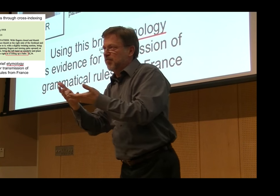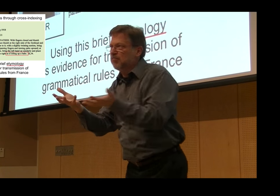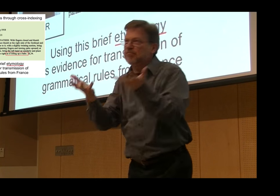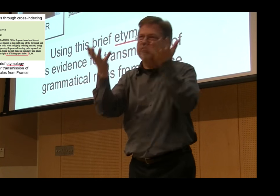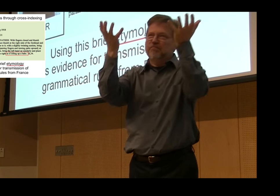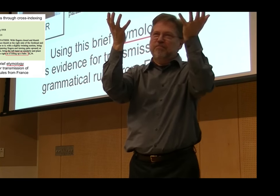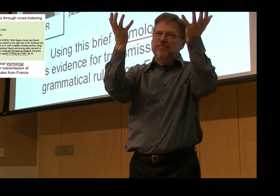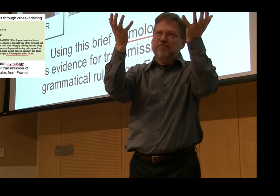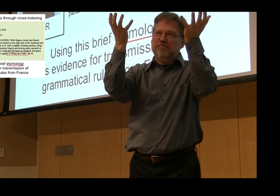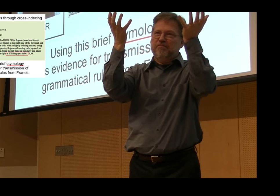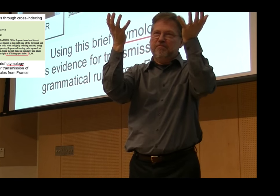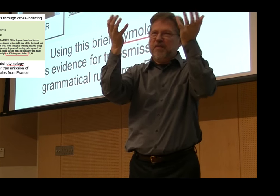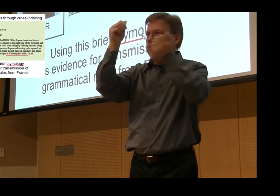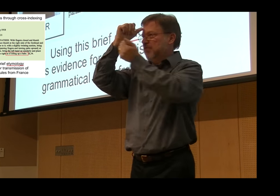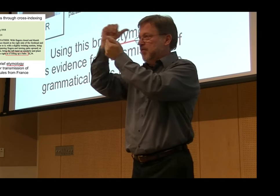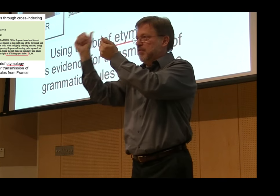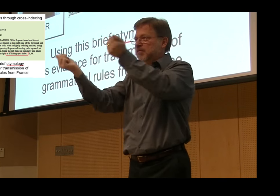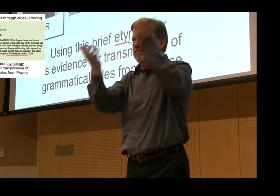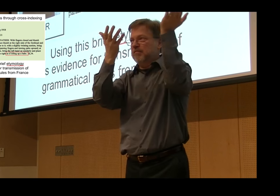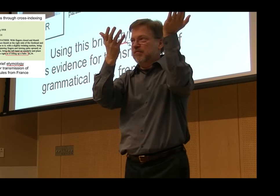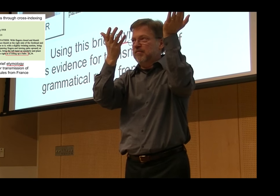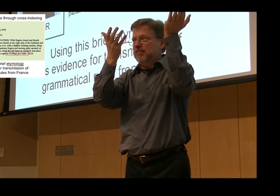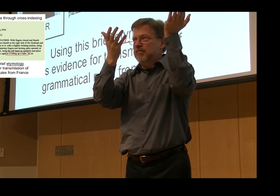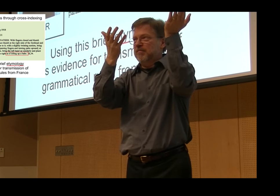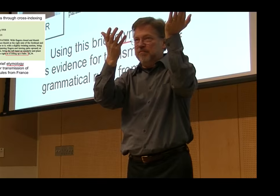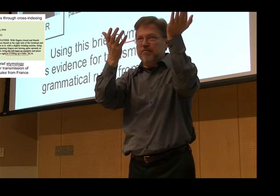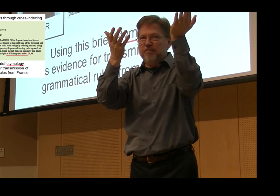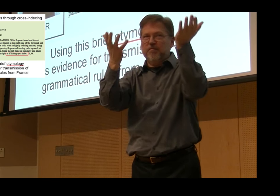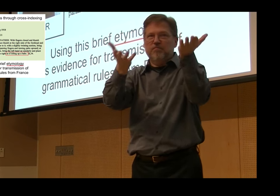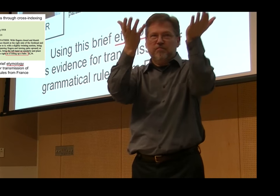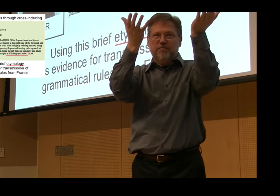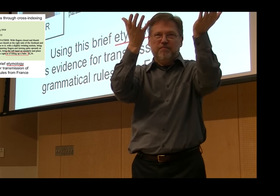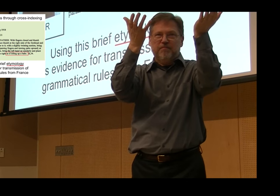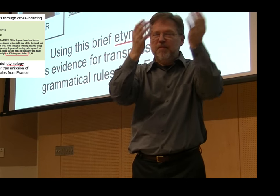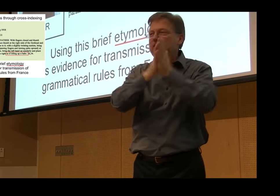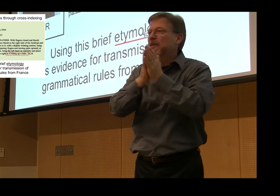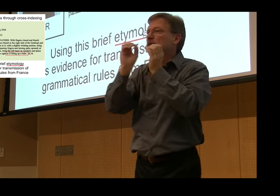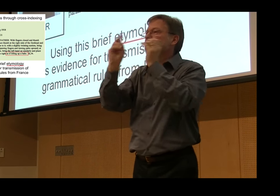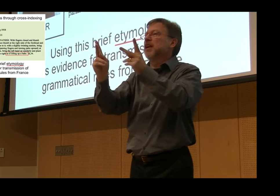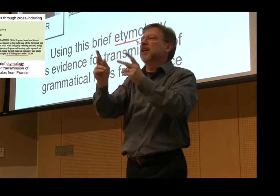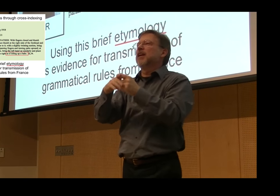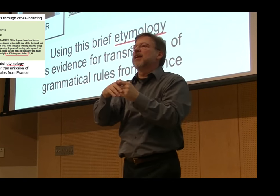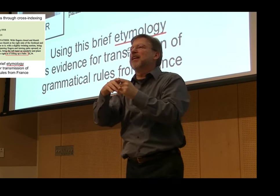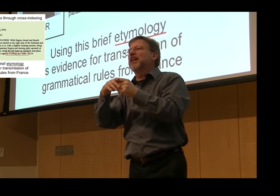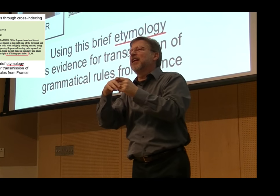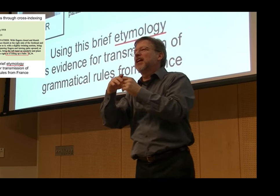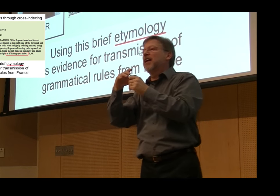up a baby. That was their middle language account for how that